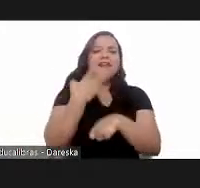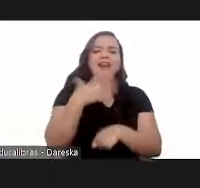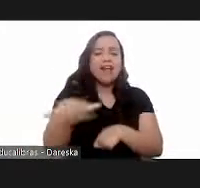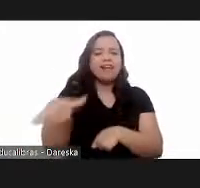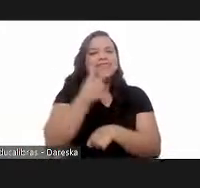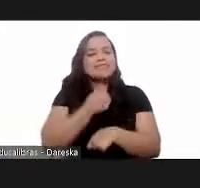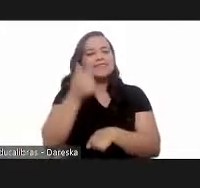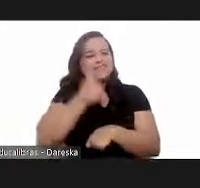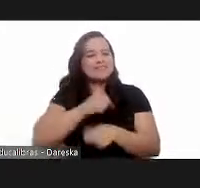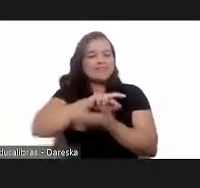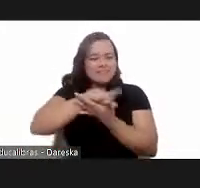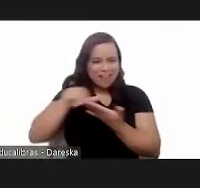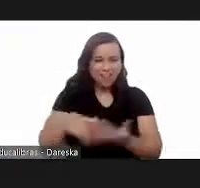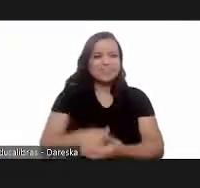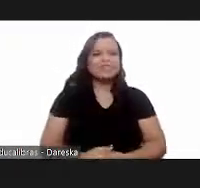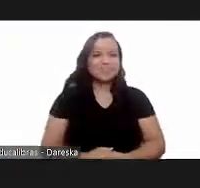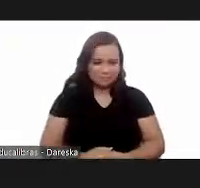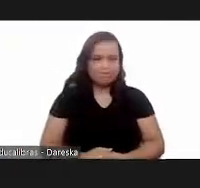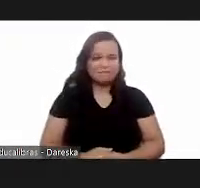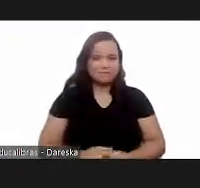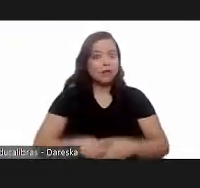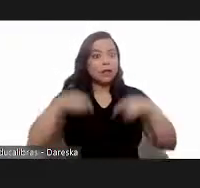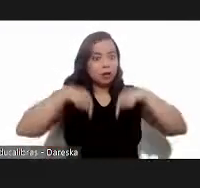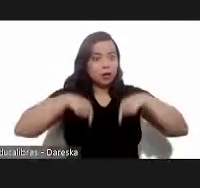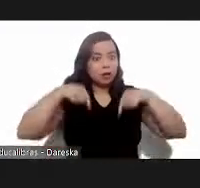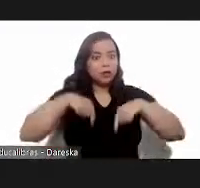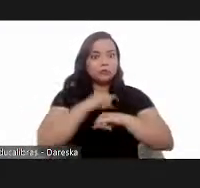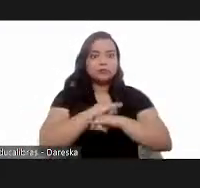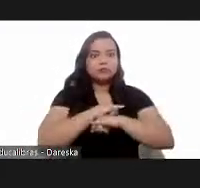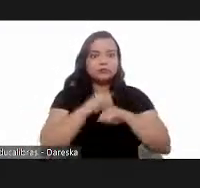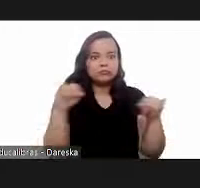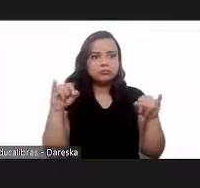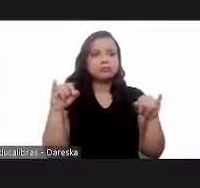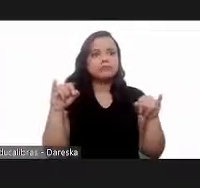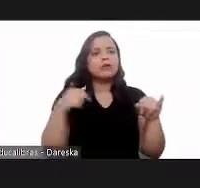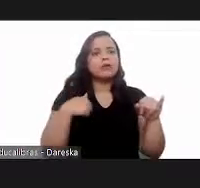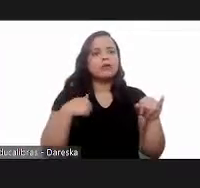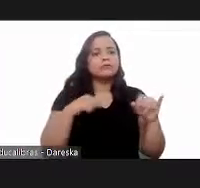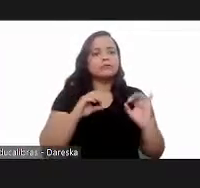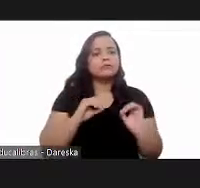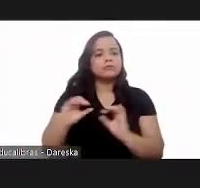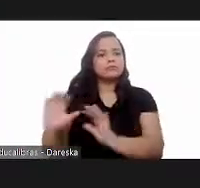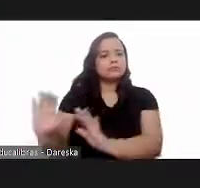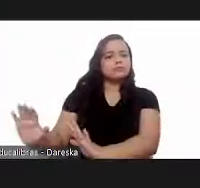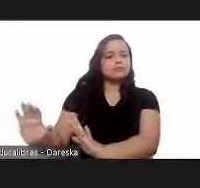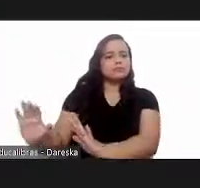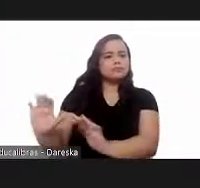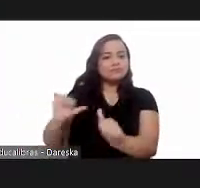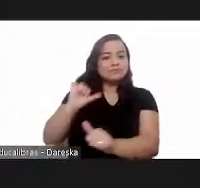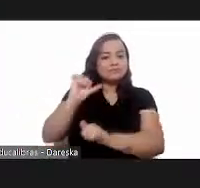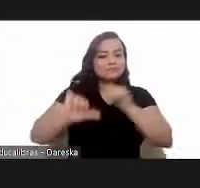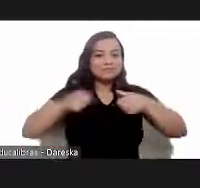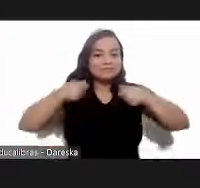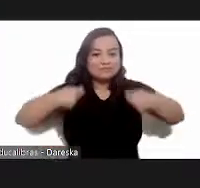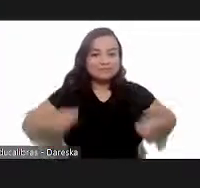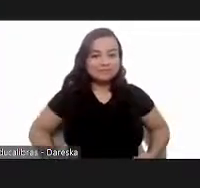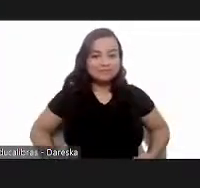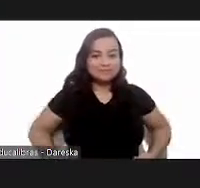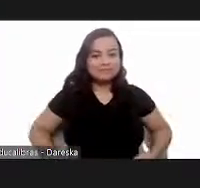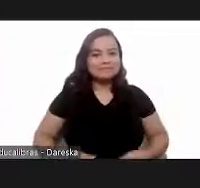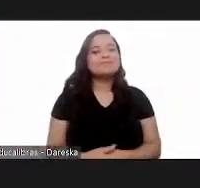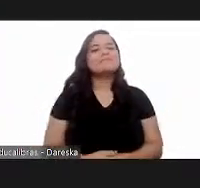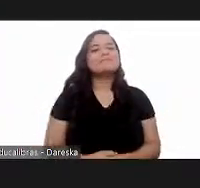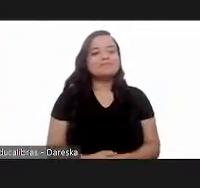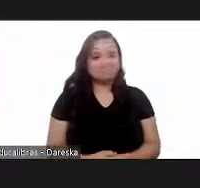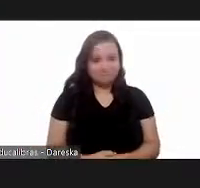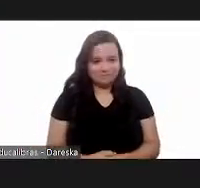and it's a disease that affects many boys and girls. I want to announce that I'm wearing another jersey